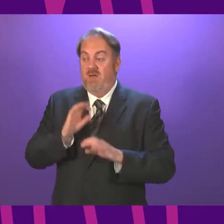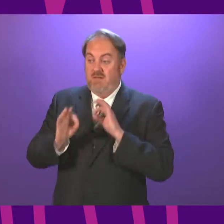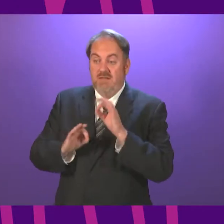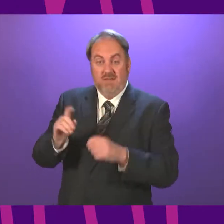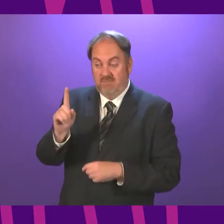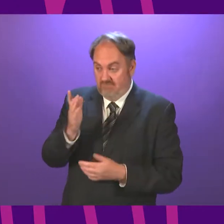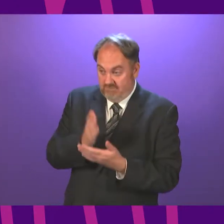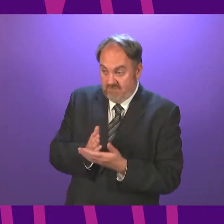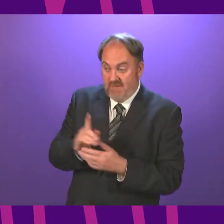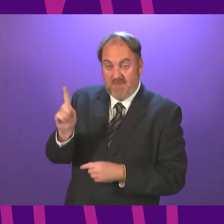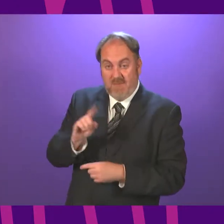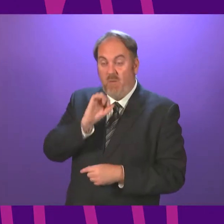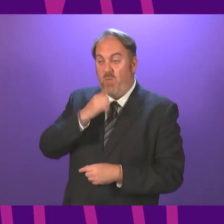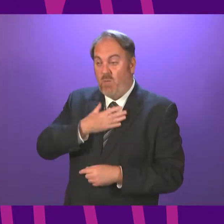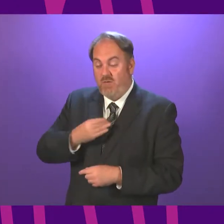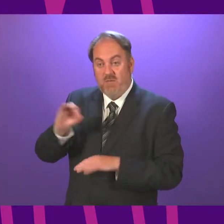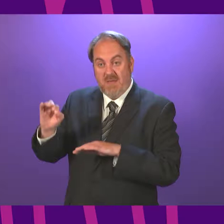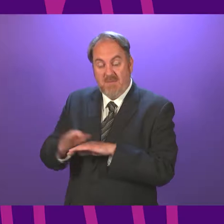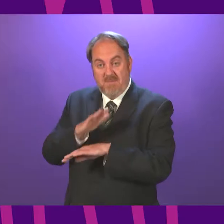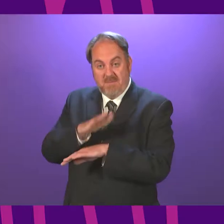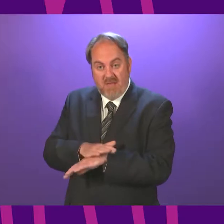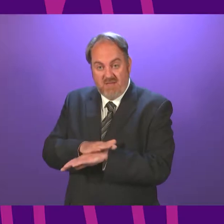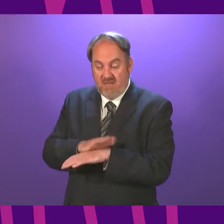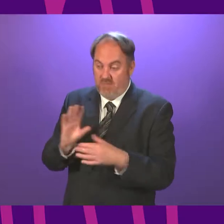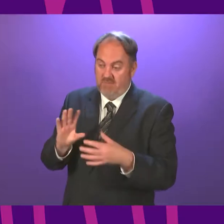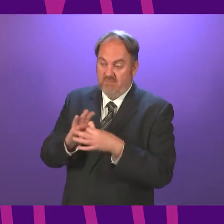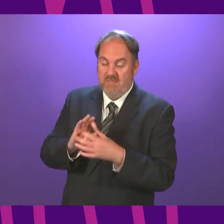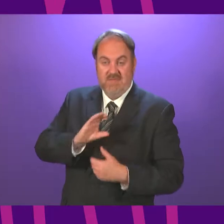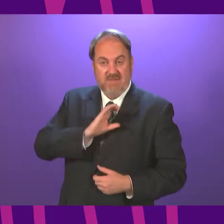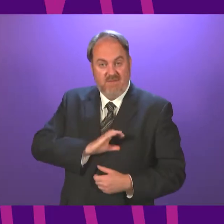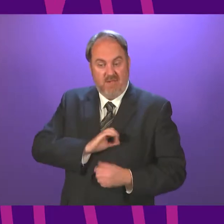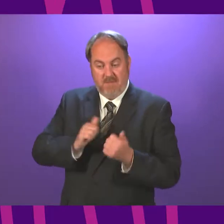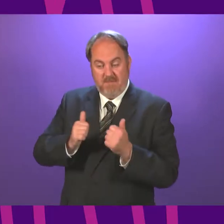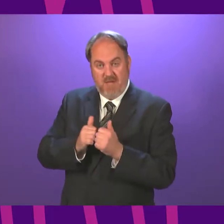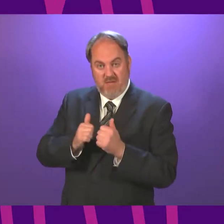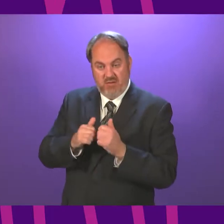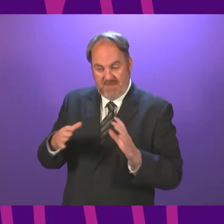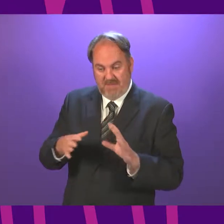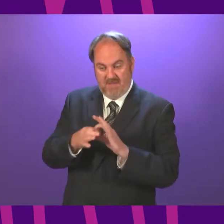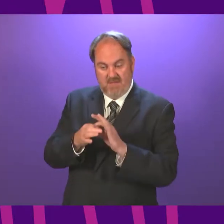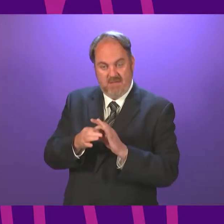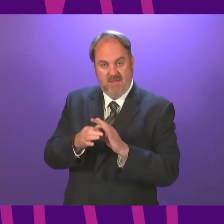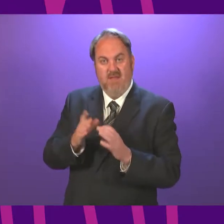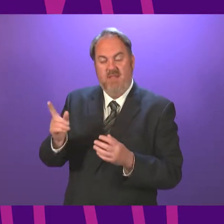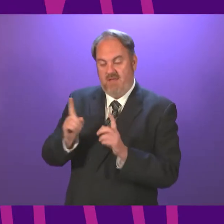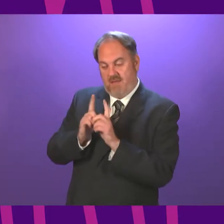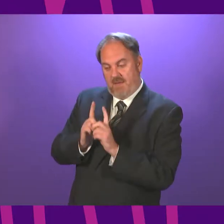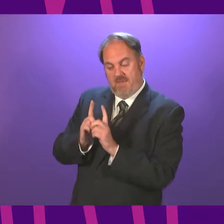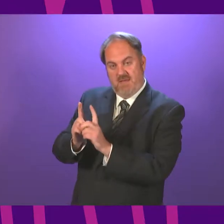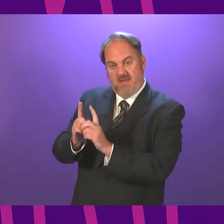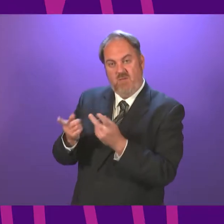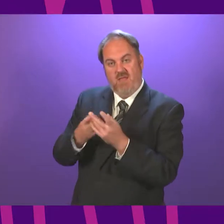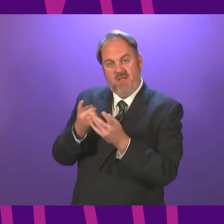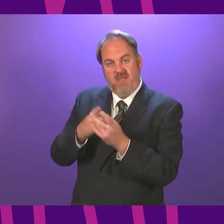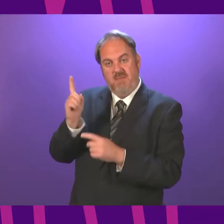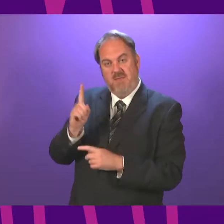married or enter into a civil partnership. To effect that the exemption also applies while they are being accompanied by other persons down